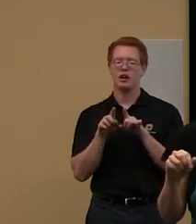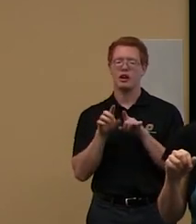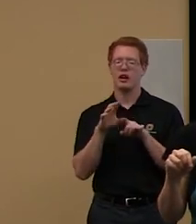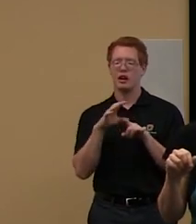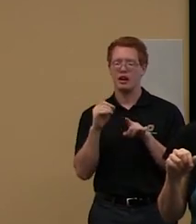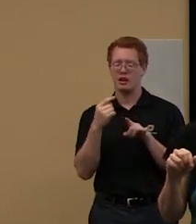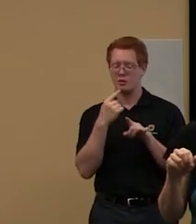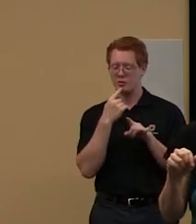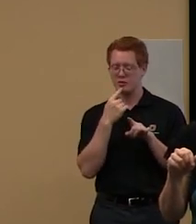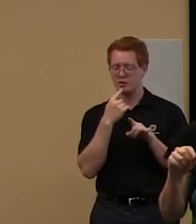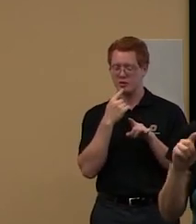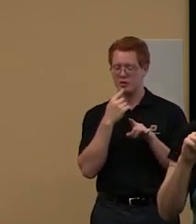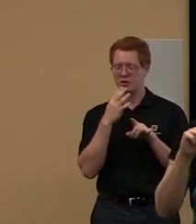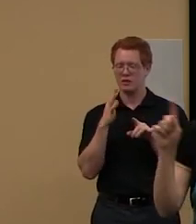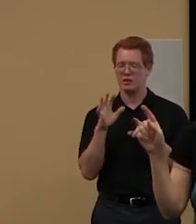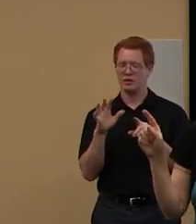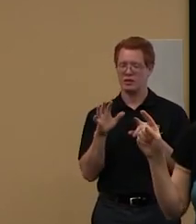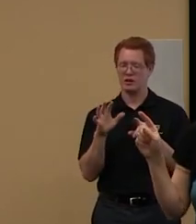um,